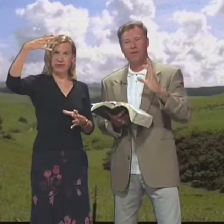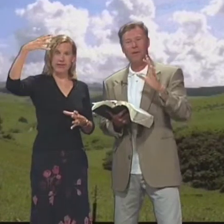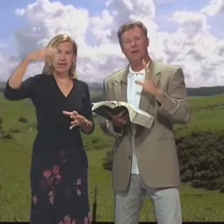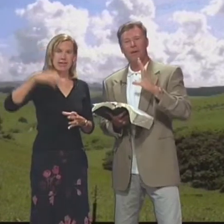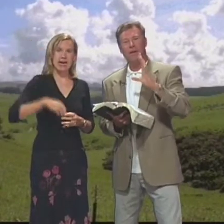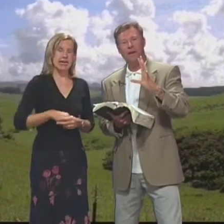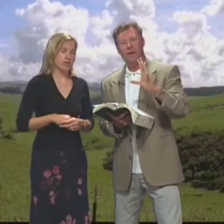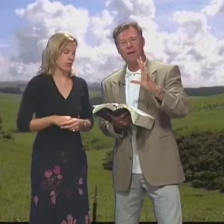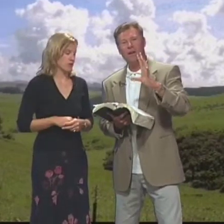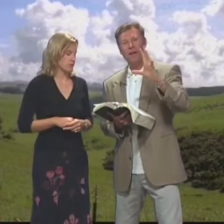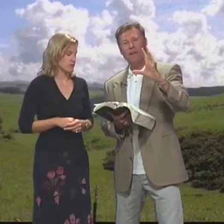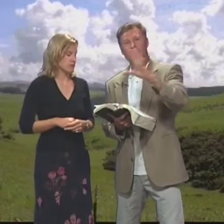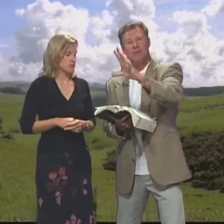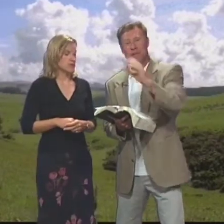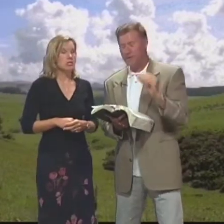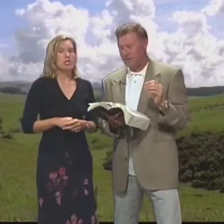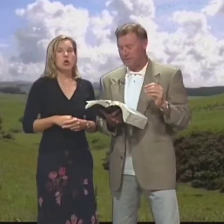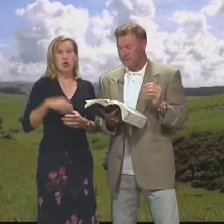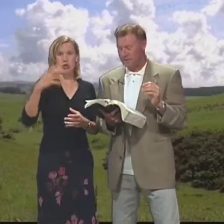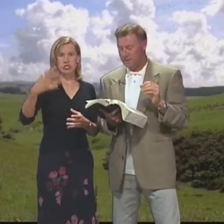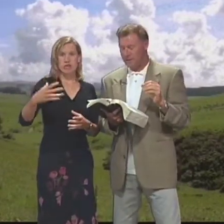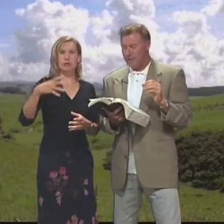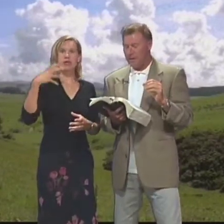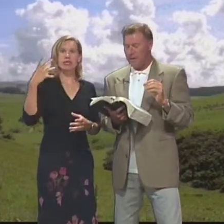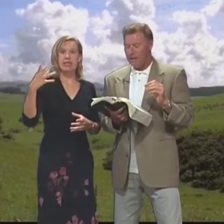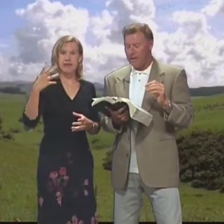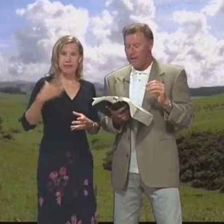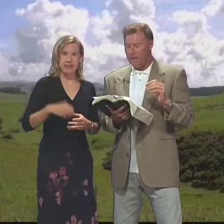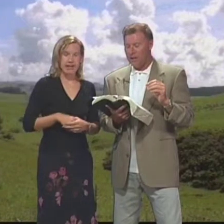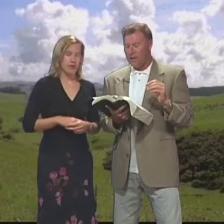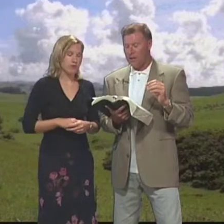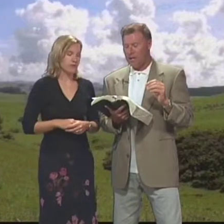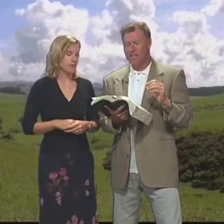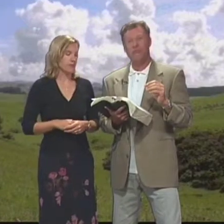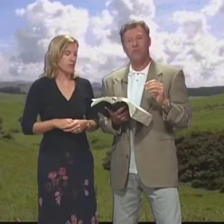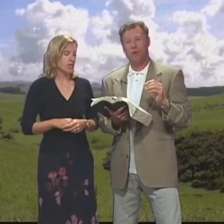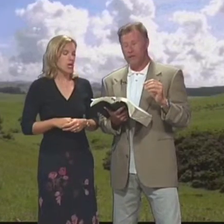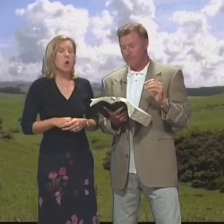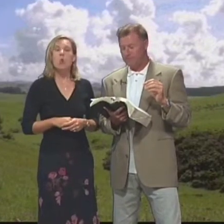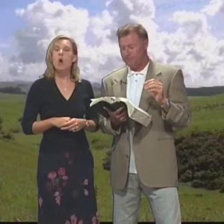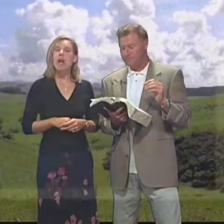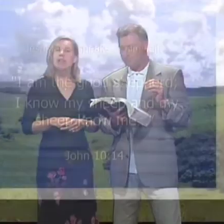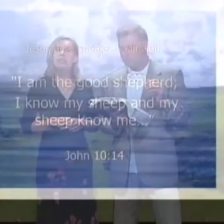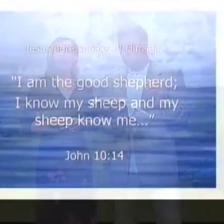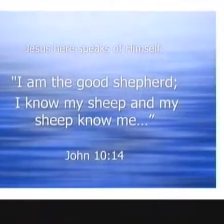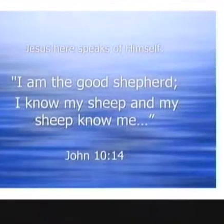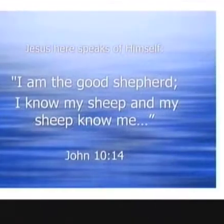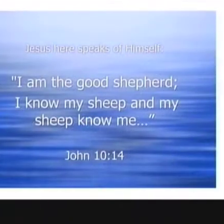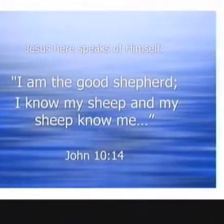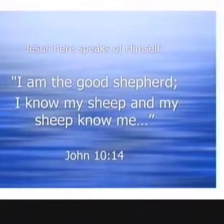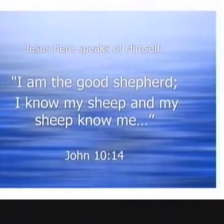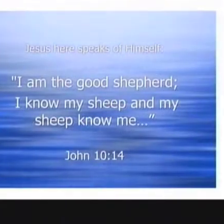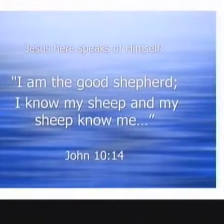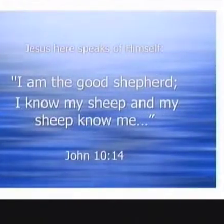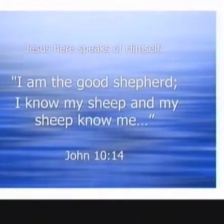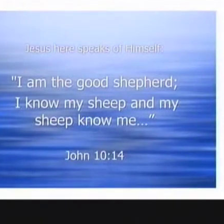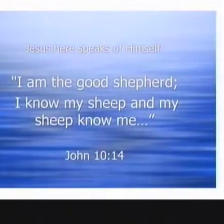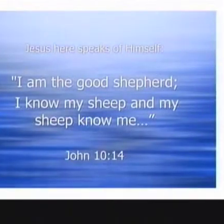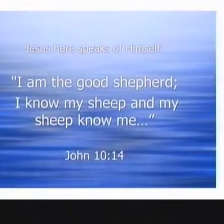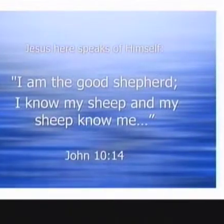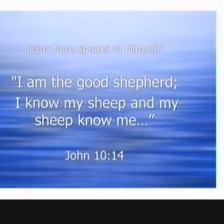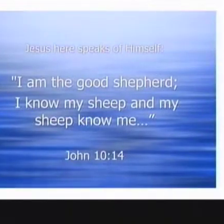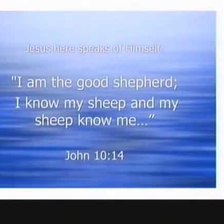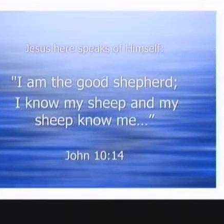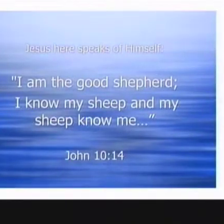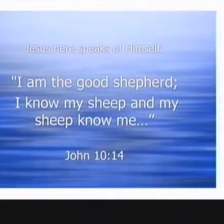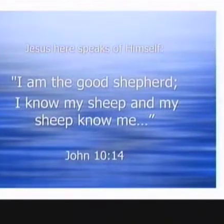edificar a esto Concept and deal with it Con el concepto Y enfrentarlo John 10, 14 Juan 10, 14 Jesus